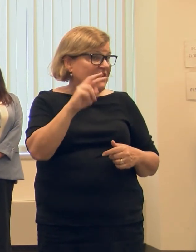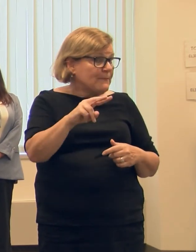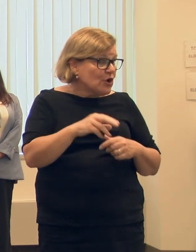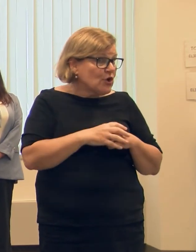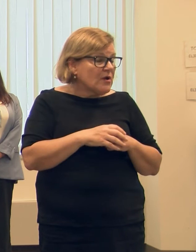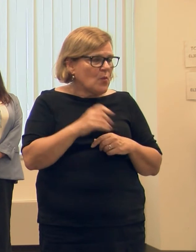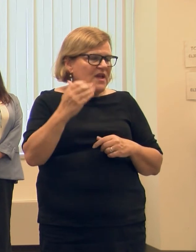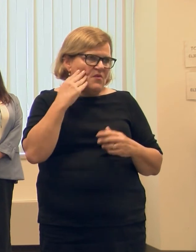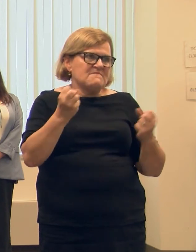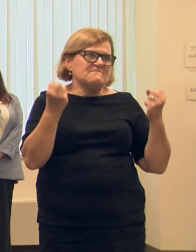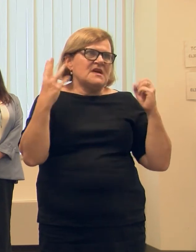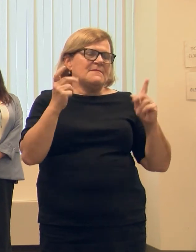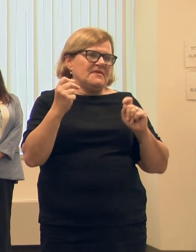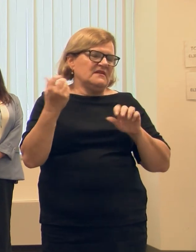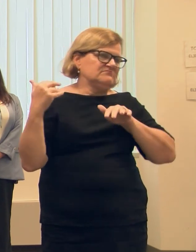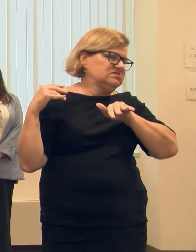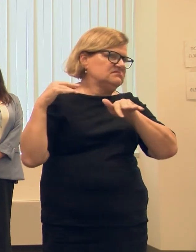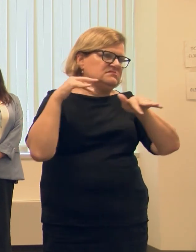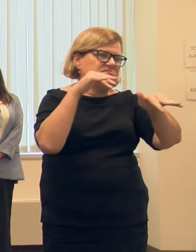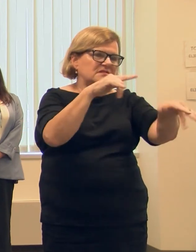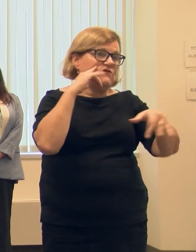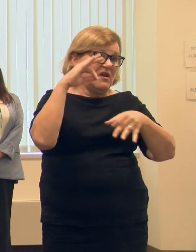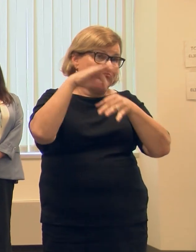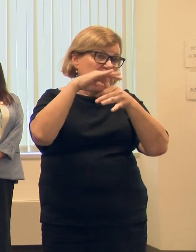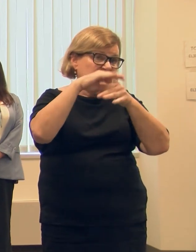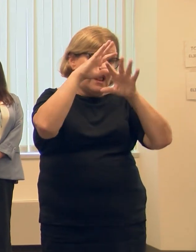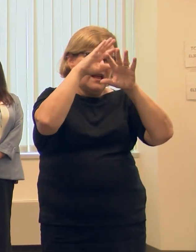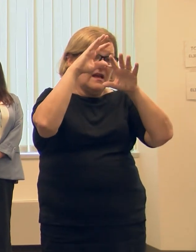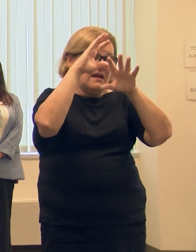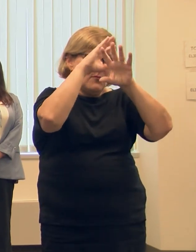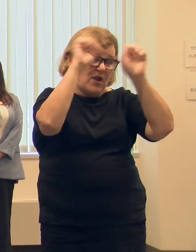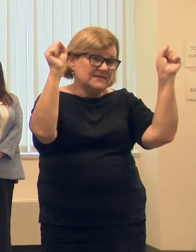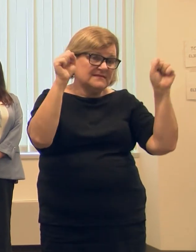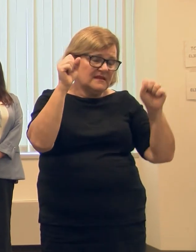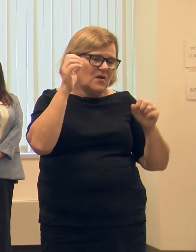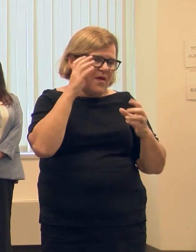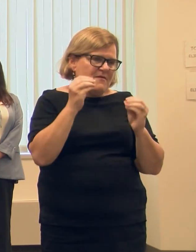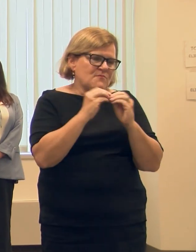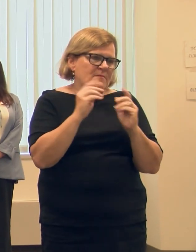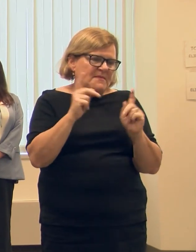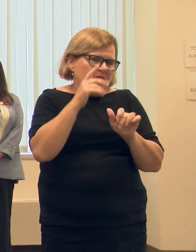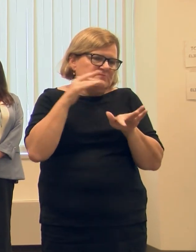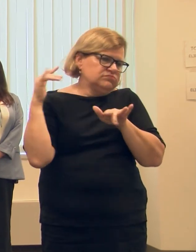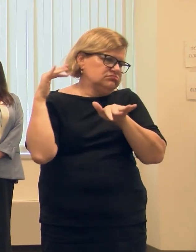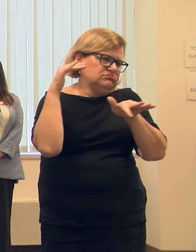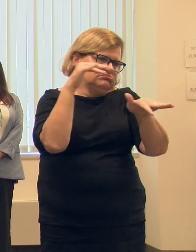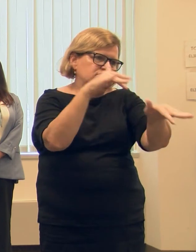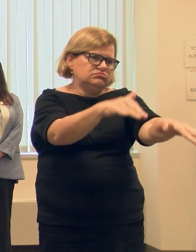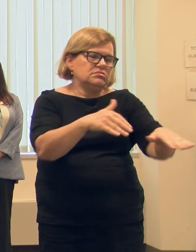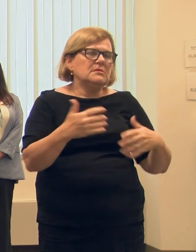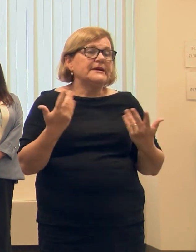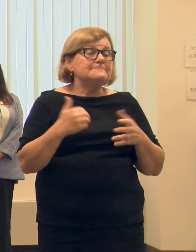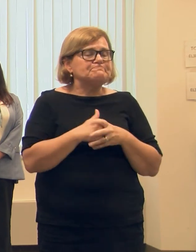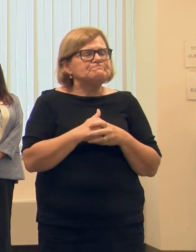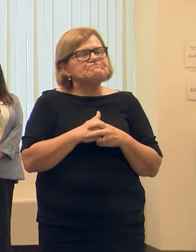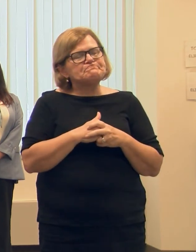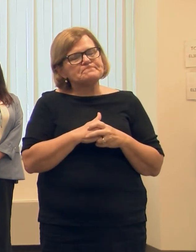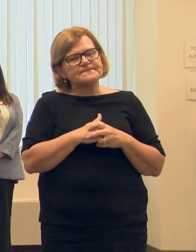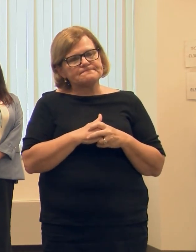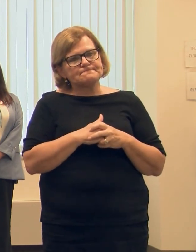when we know with a presidential election that we'll have much higher turnout. But maybe, yeah.